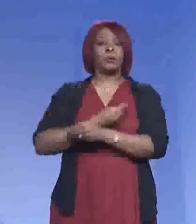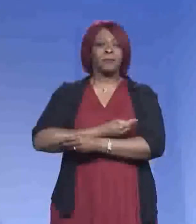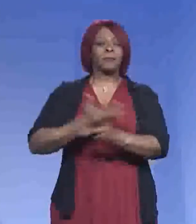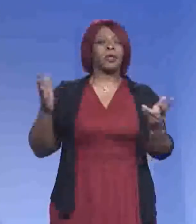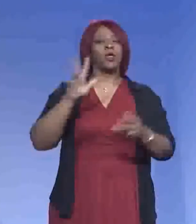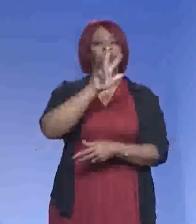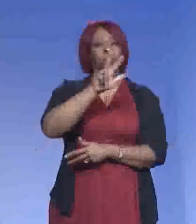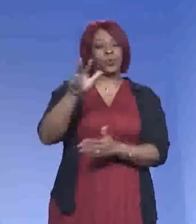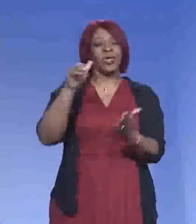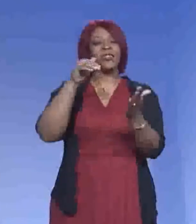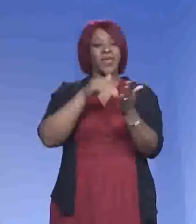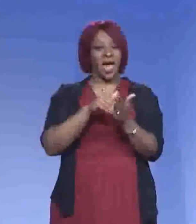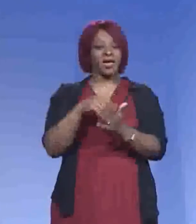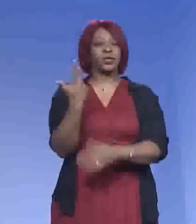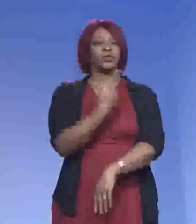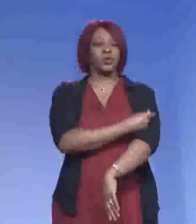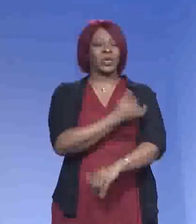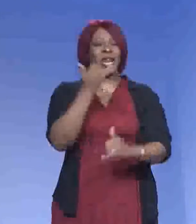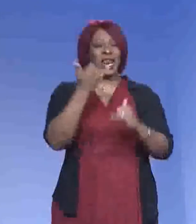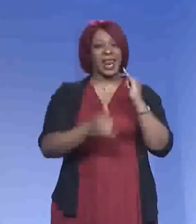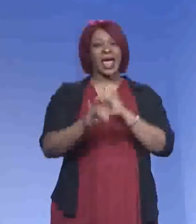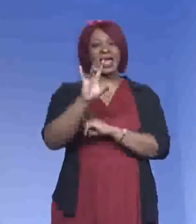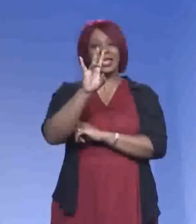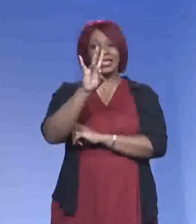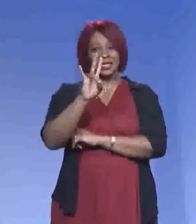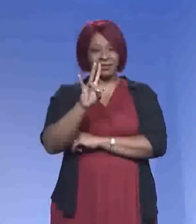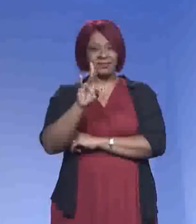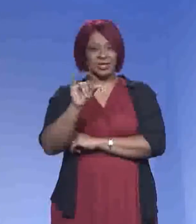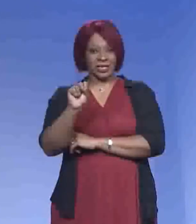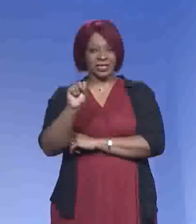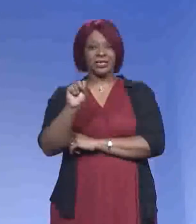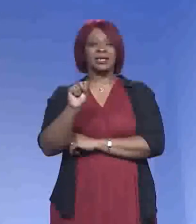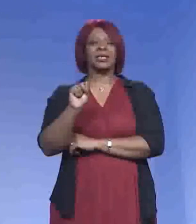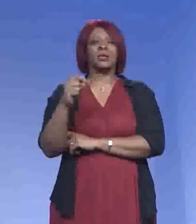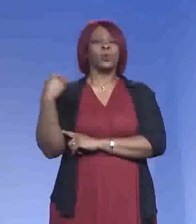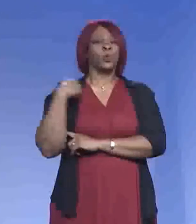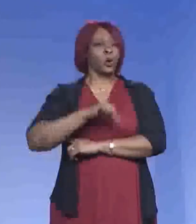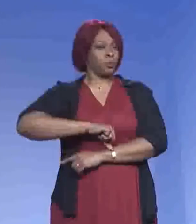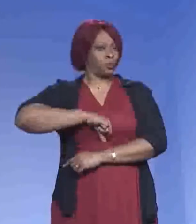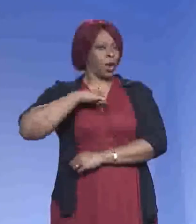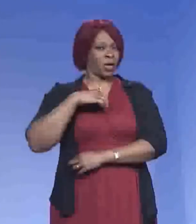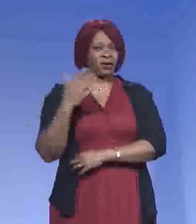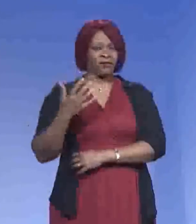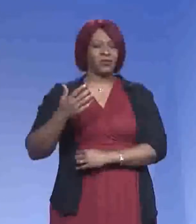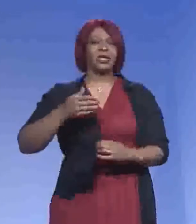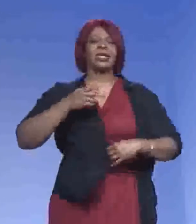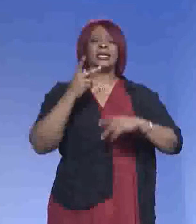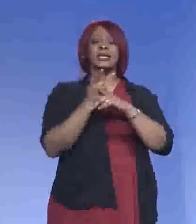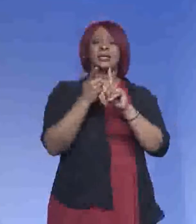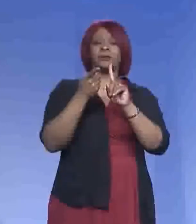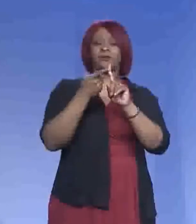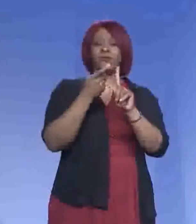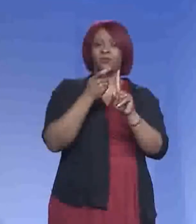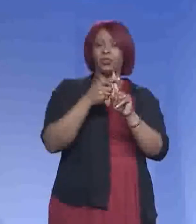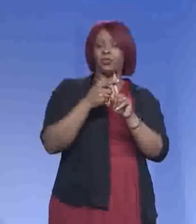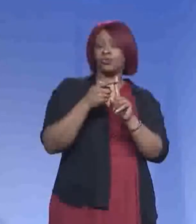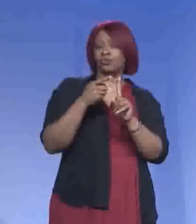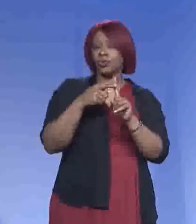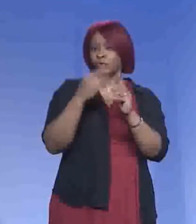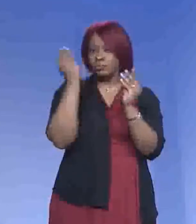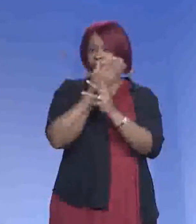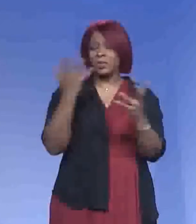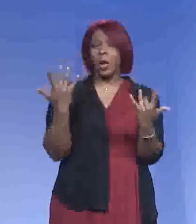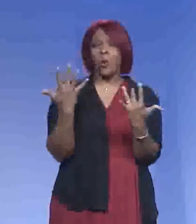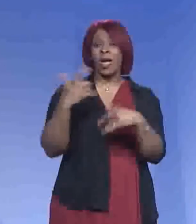,000 doses in the last seven days. But what we're really also proud of, so if this is something that's keeping you from coming out, our wait